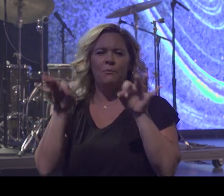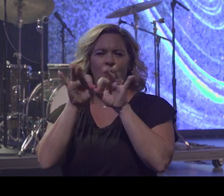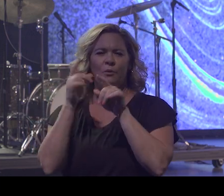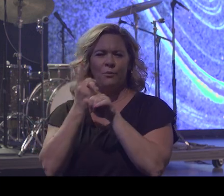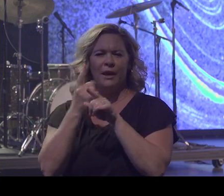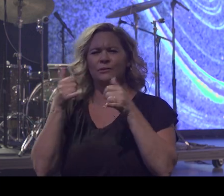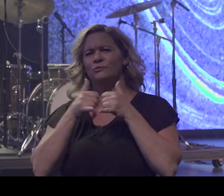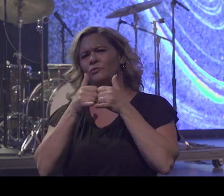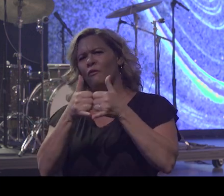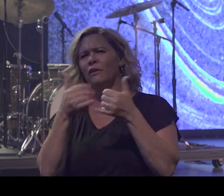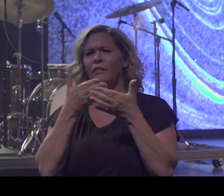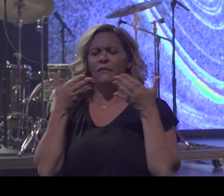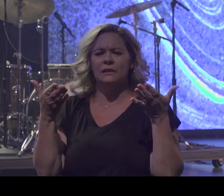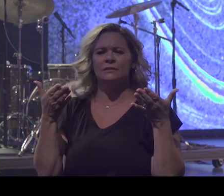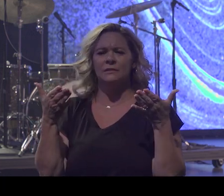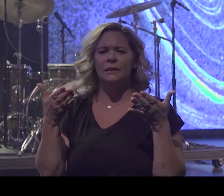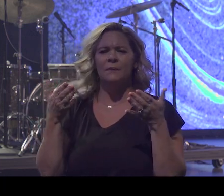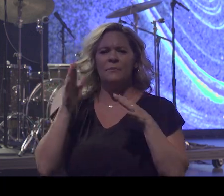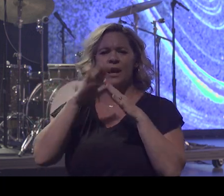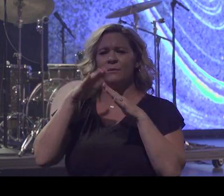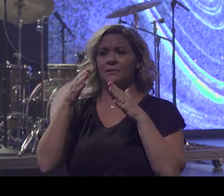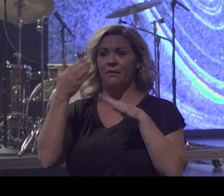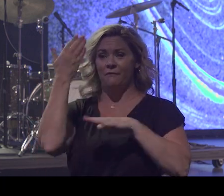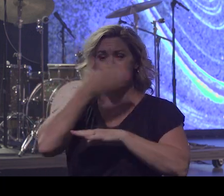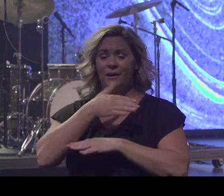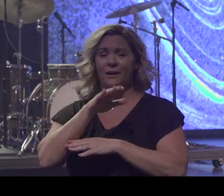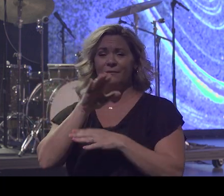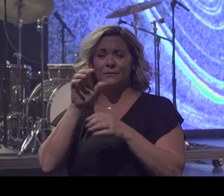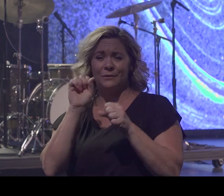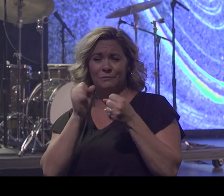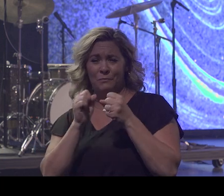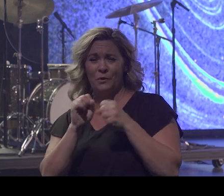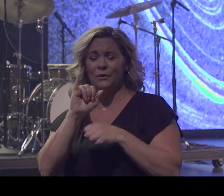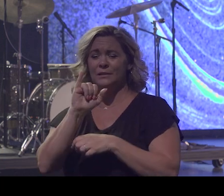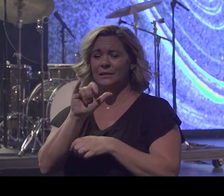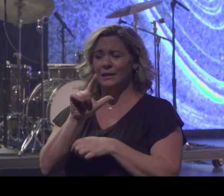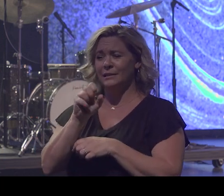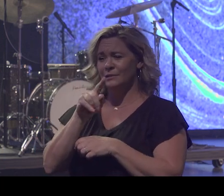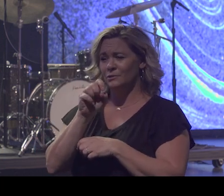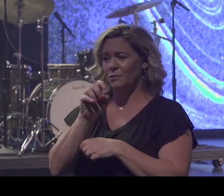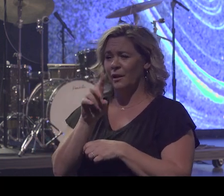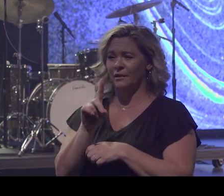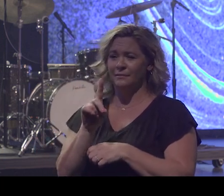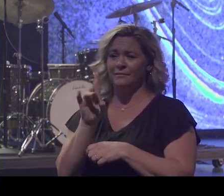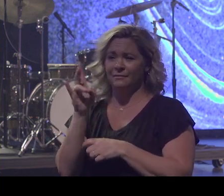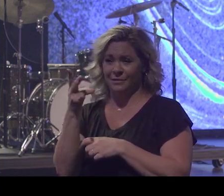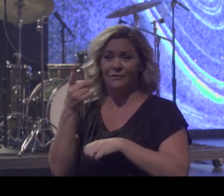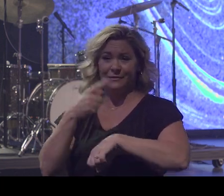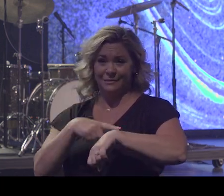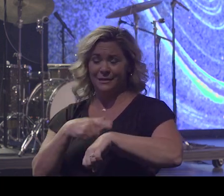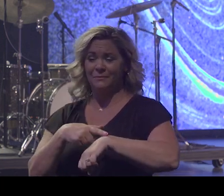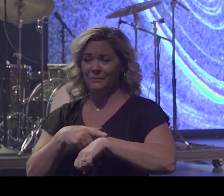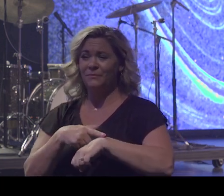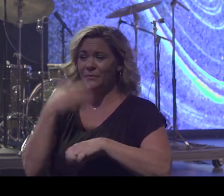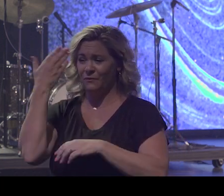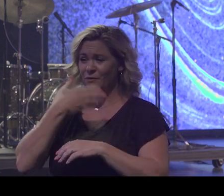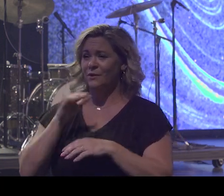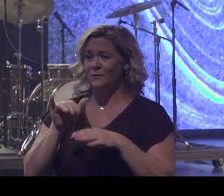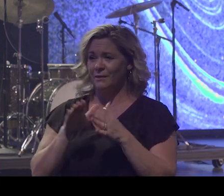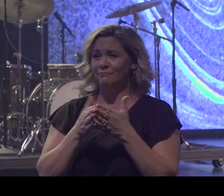and, you know, I was on the cover of Sports Illustrated seven times, the cover of Sports Illustrated, when I was playing.